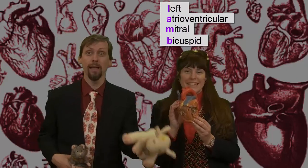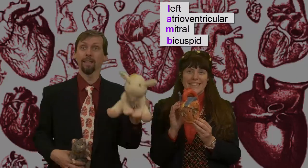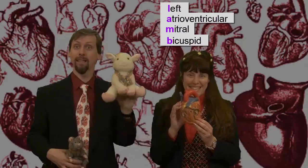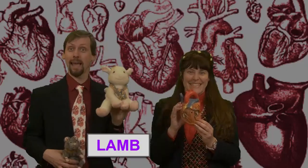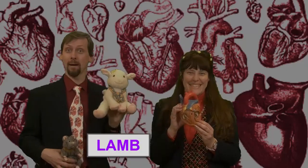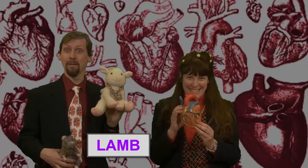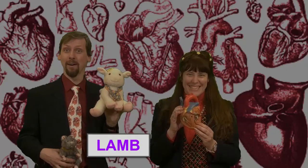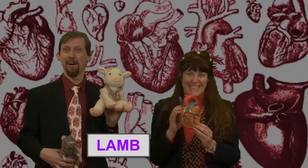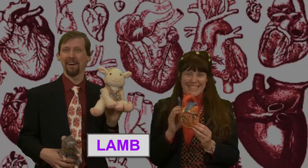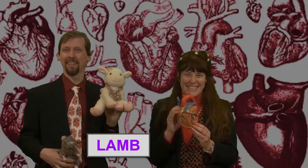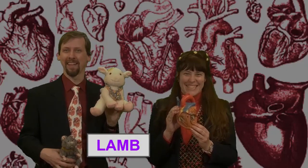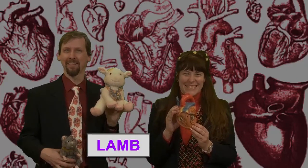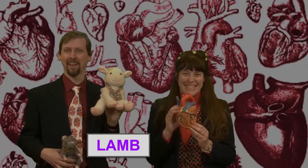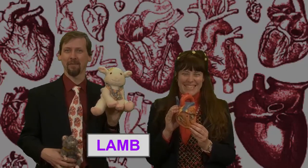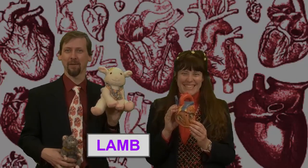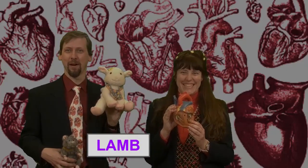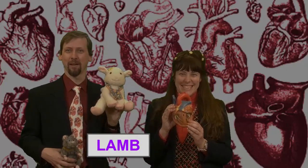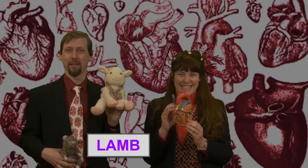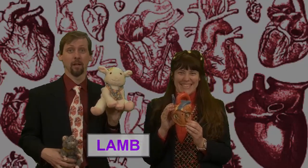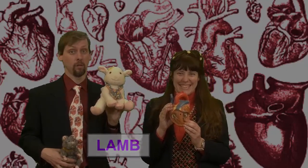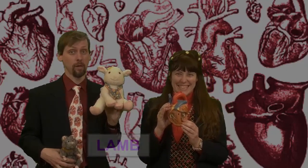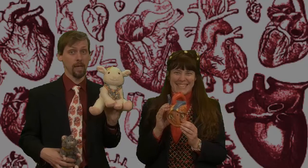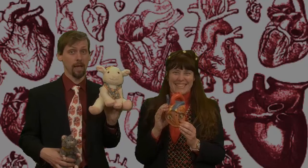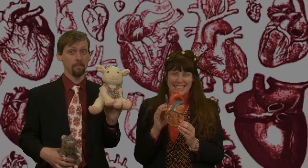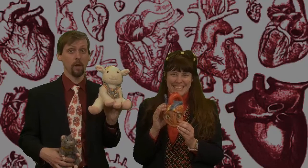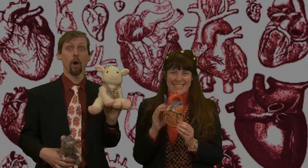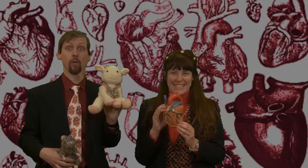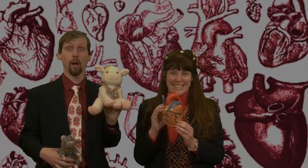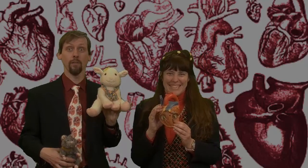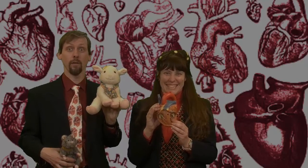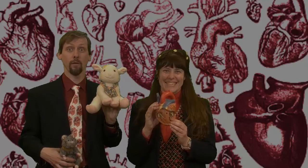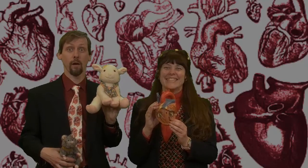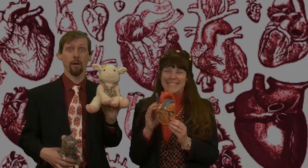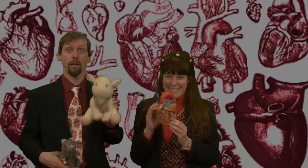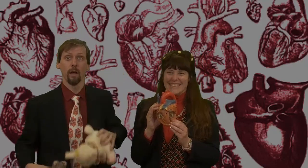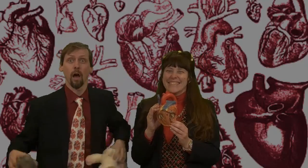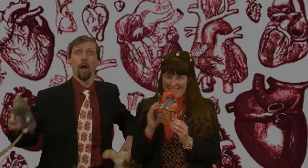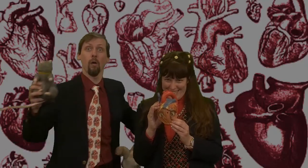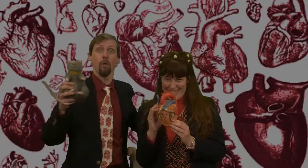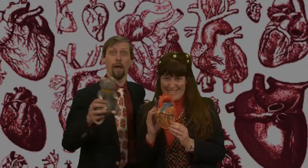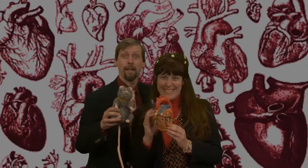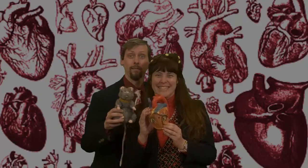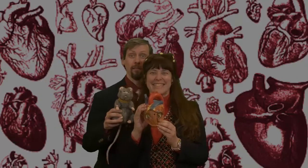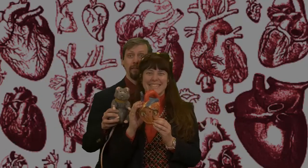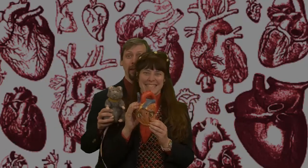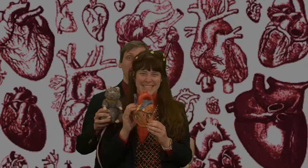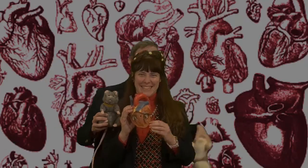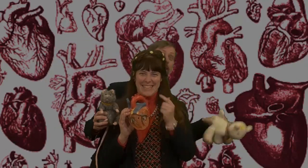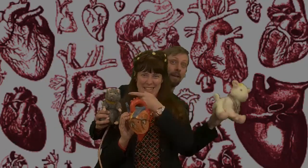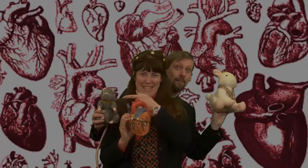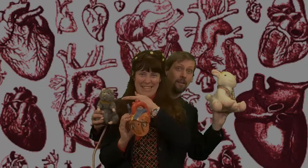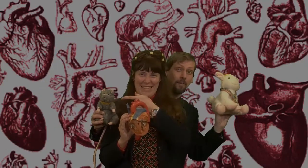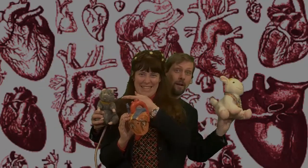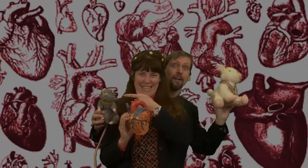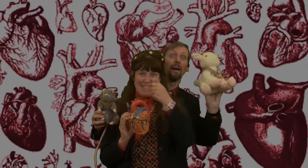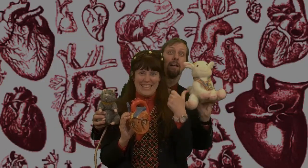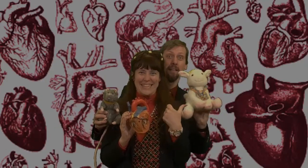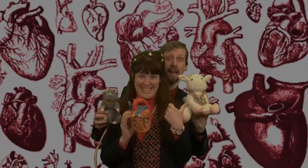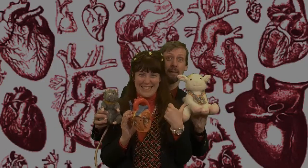lamb on the left side of your heart. So again, on the right side of the heart, a rat. On the left side of the heart, a lamb.